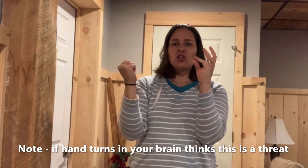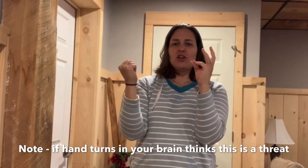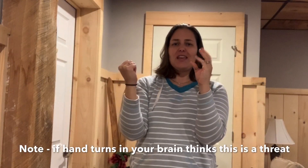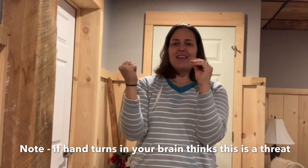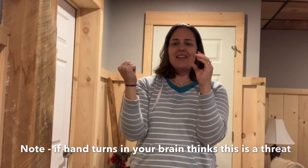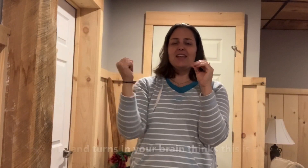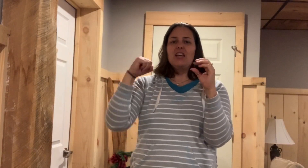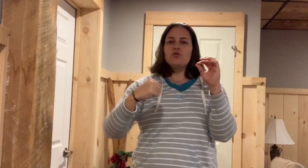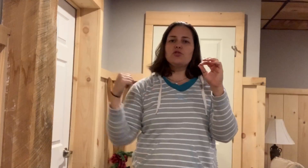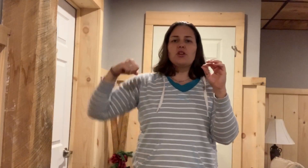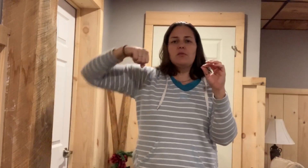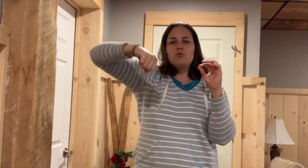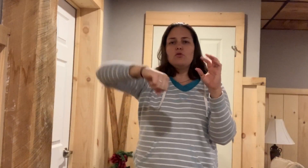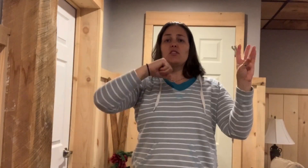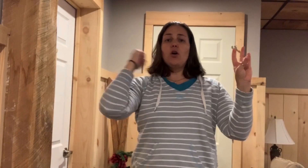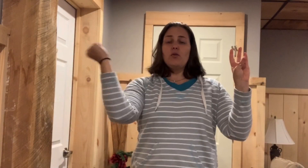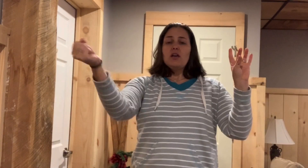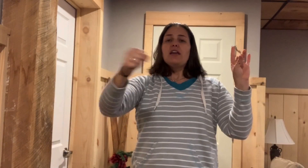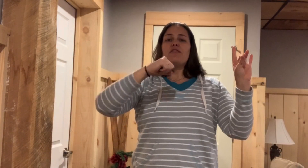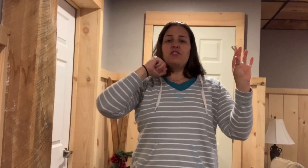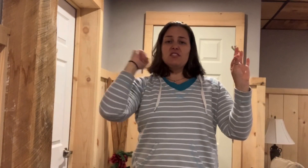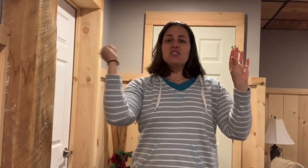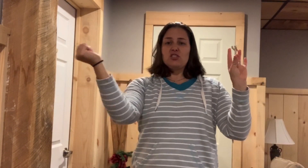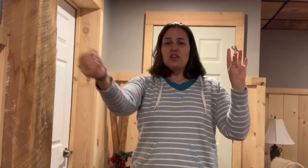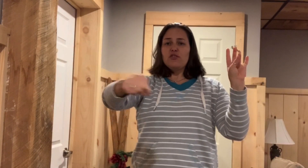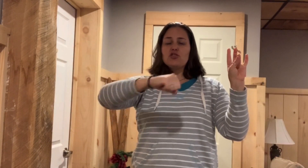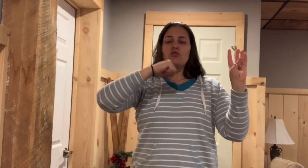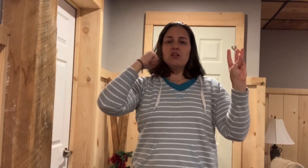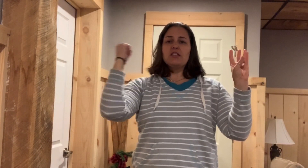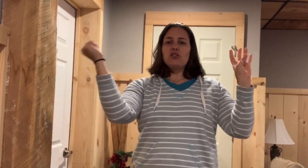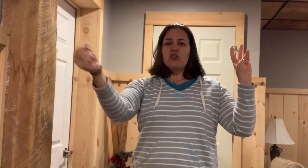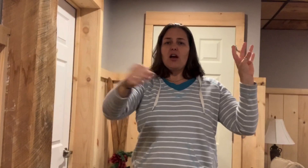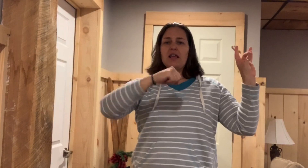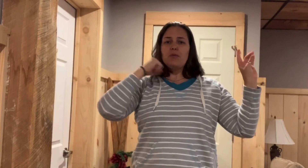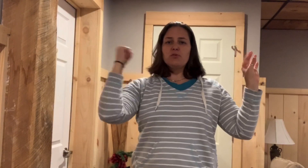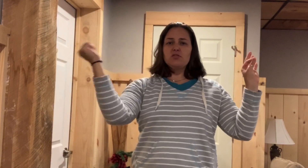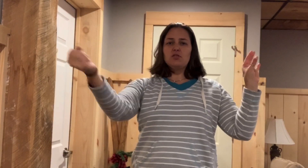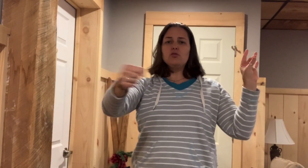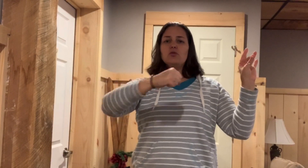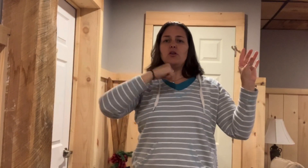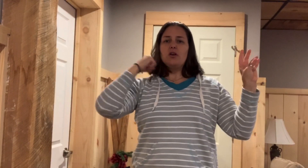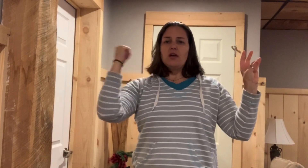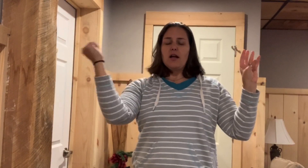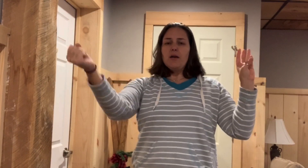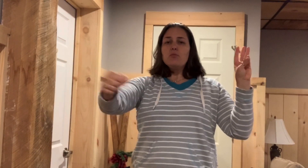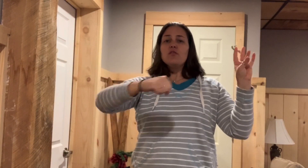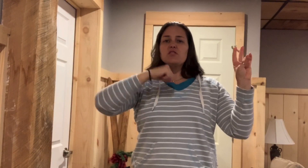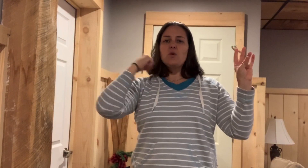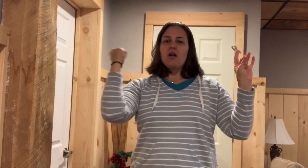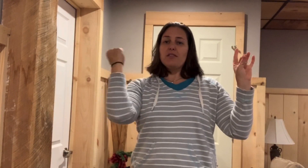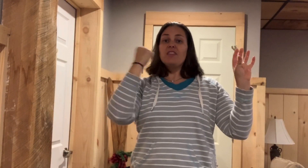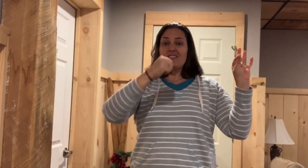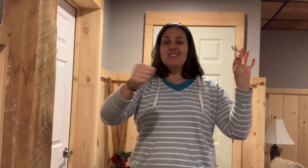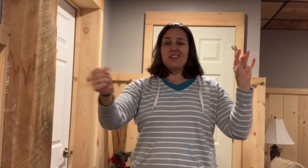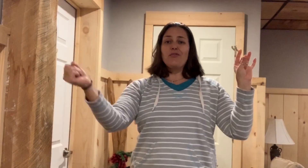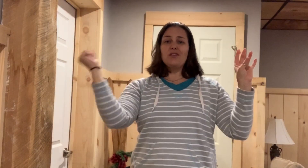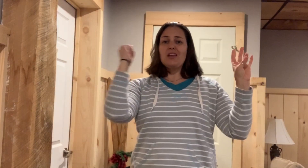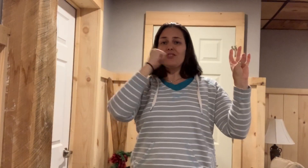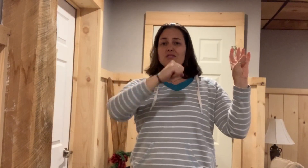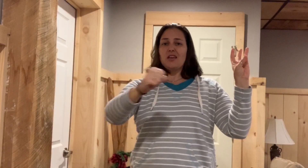turning in holders trying to move. So if this is, if you're struggling and you're not able to move as well, then this is, this is something your brain